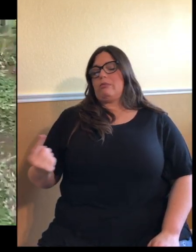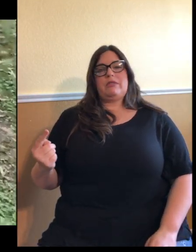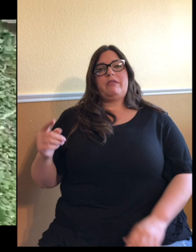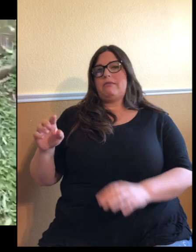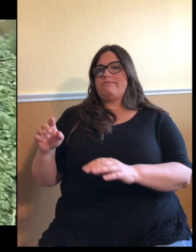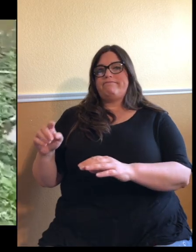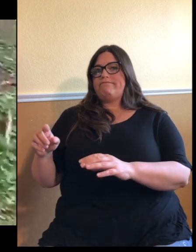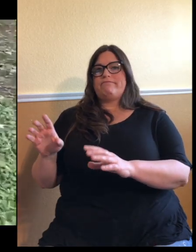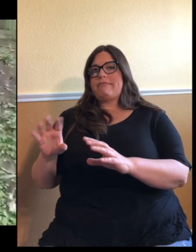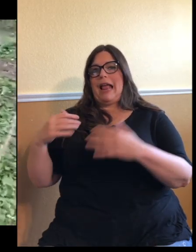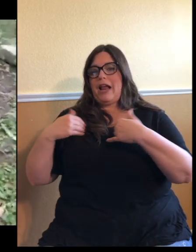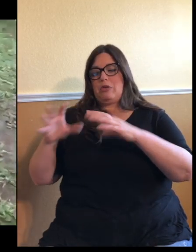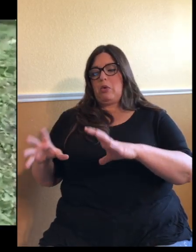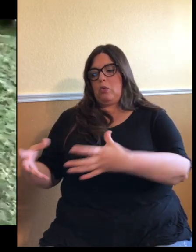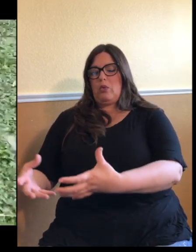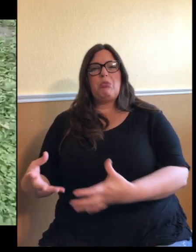Why does their tail look like a raccoon?